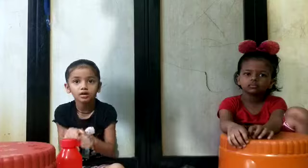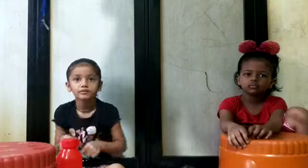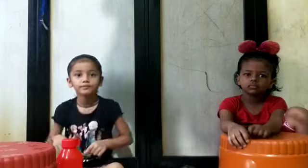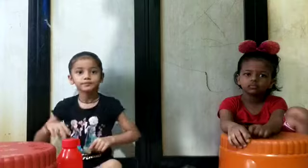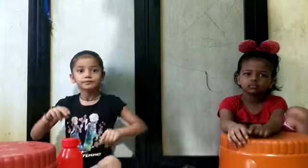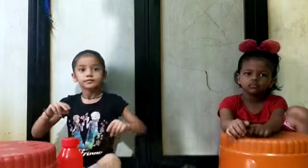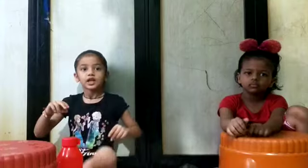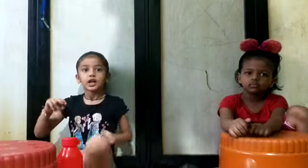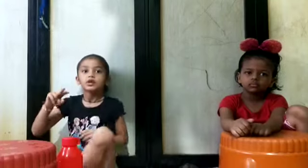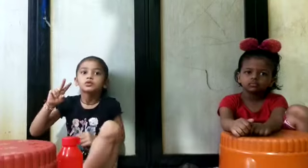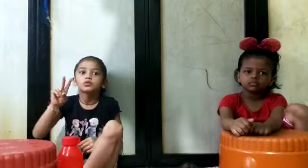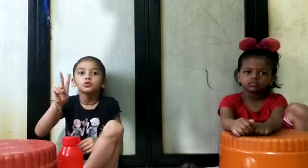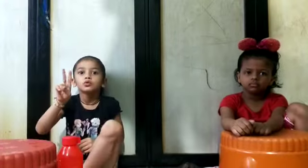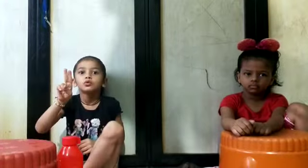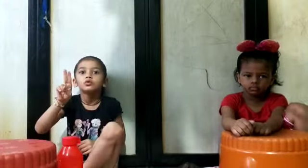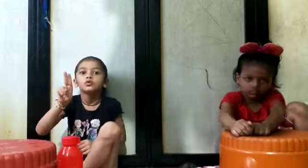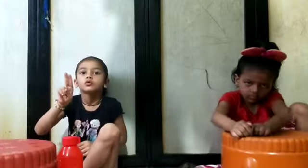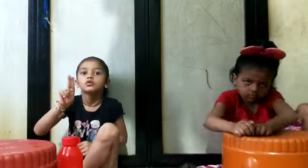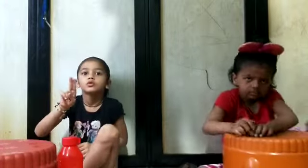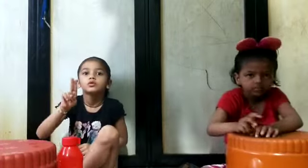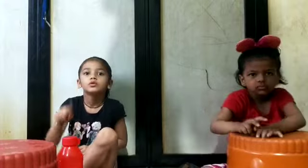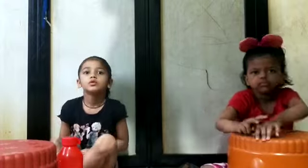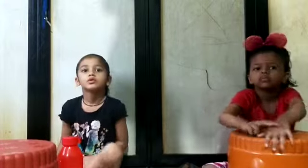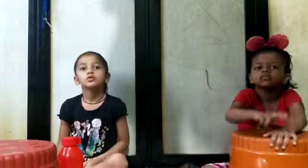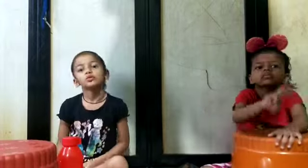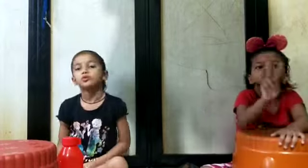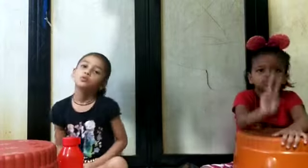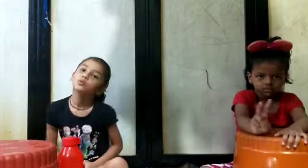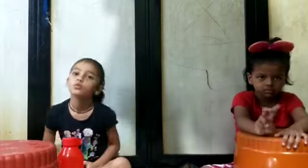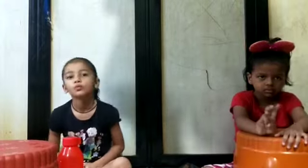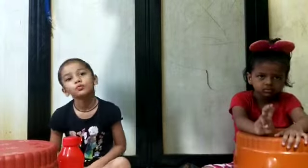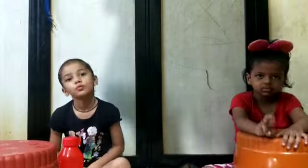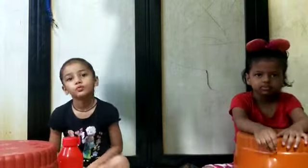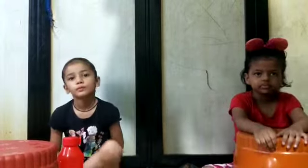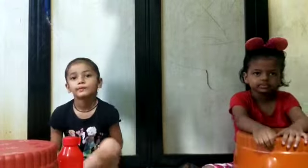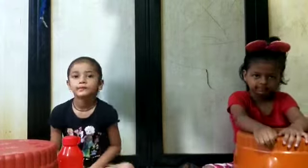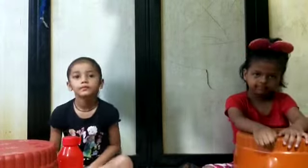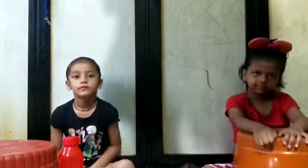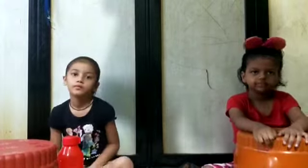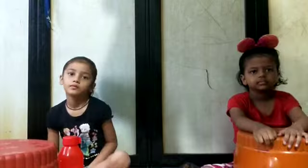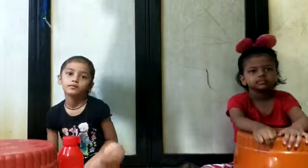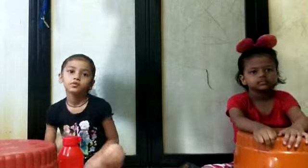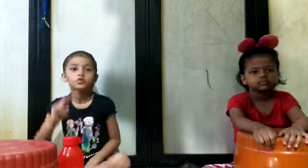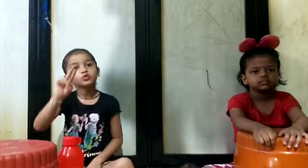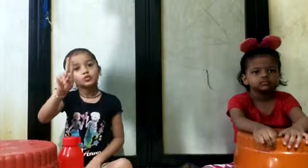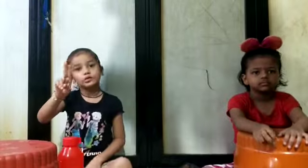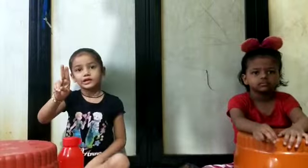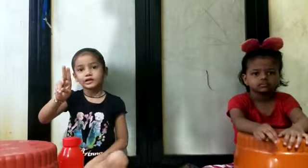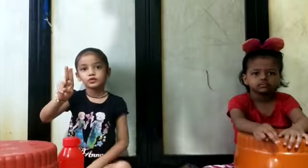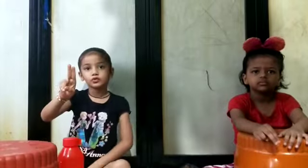Start. We will do the table of 2 on fingers. 2, 1's are 2.